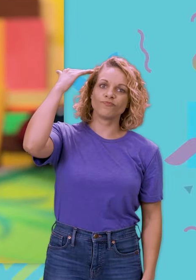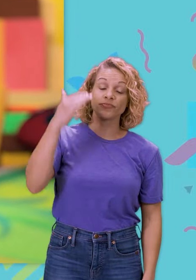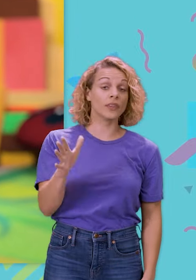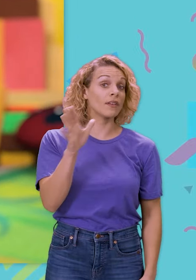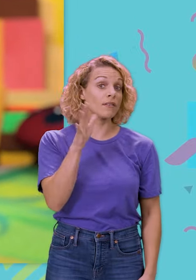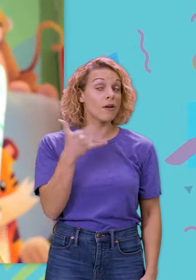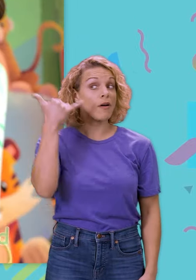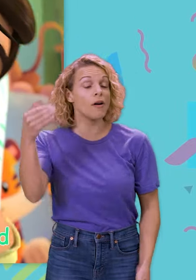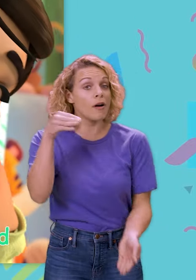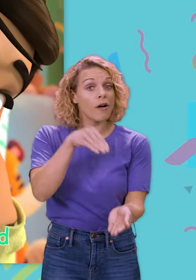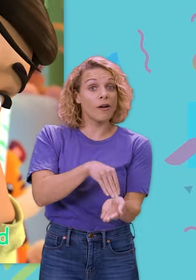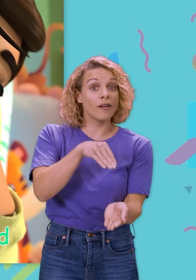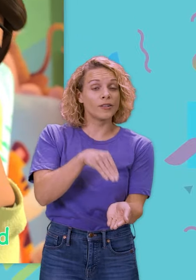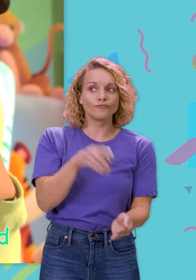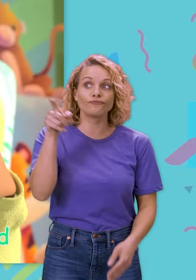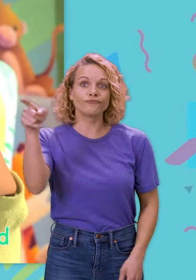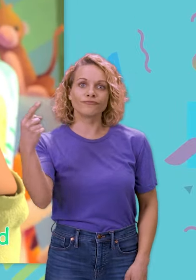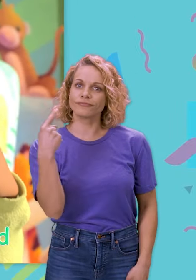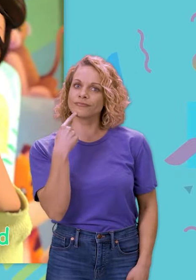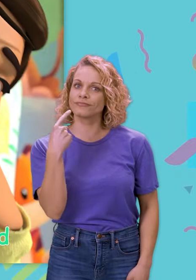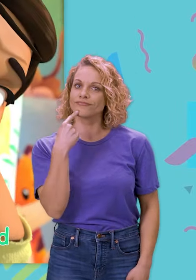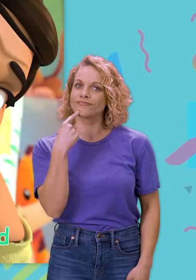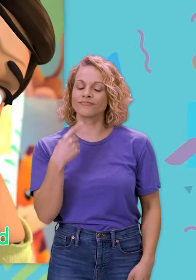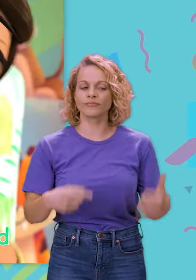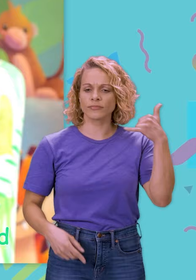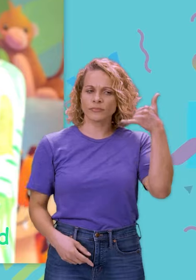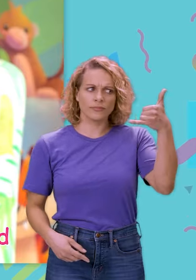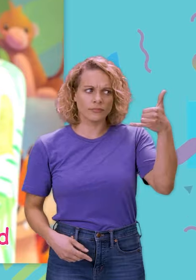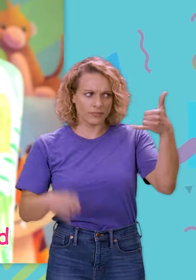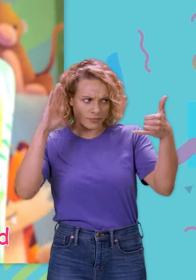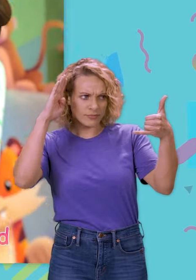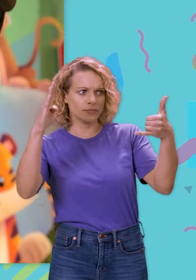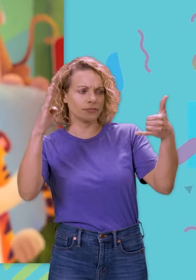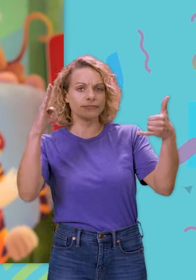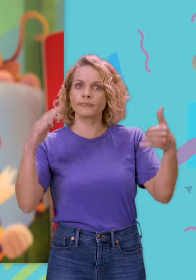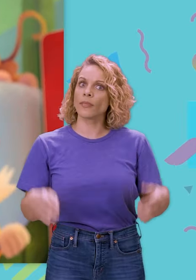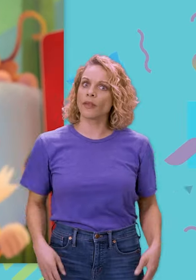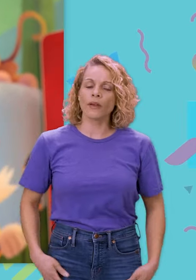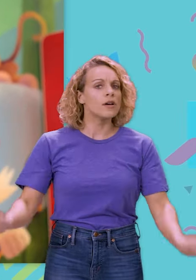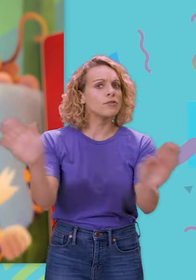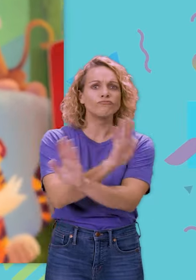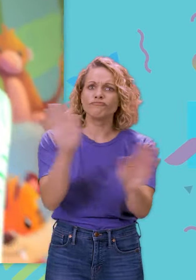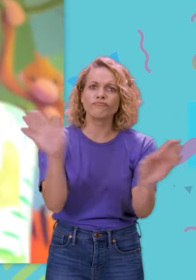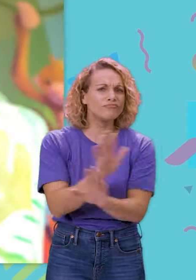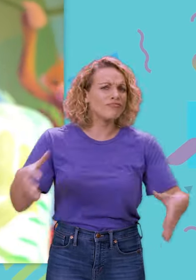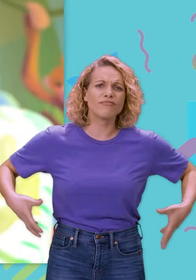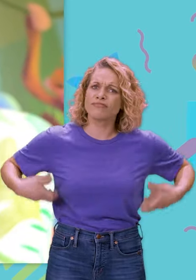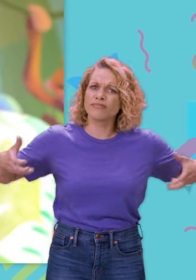head Mama called the doctor and the doctor said Hello? No more